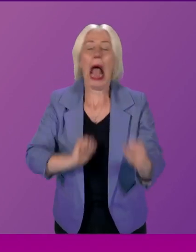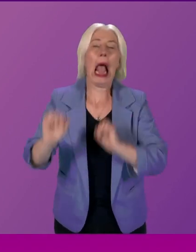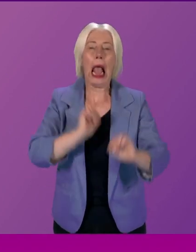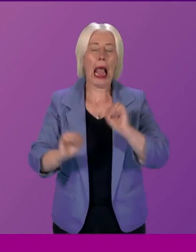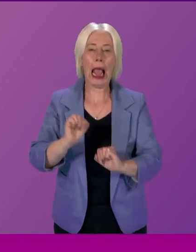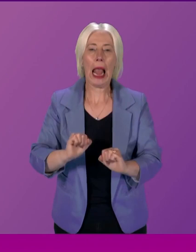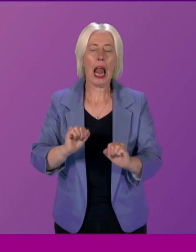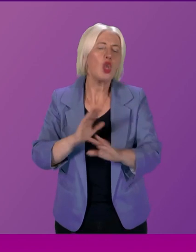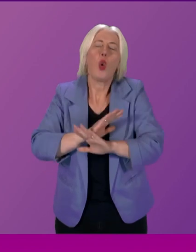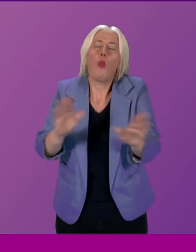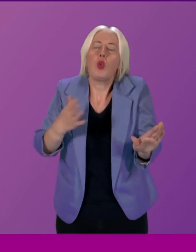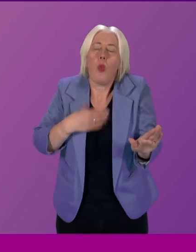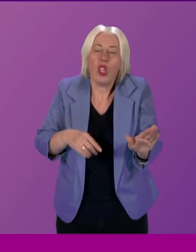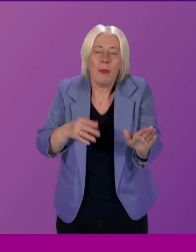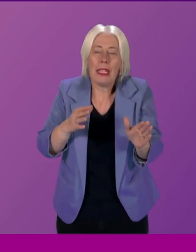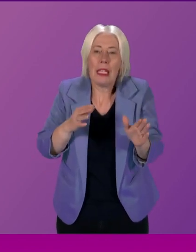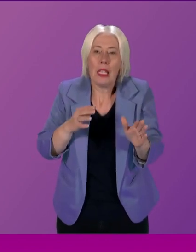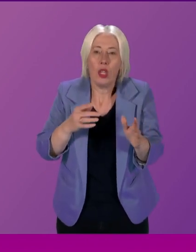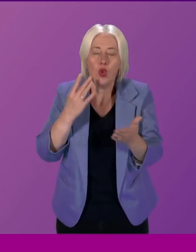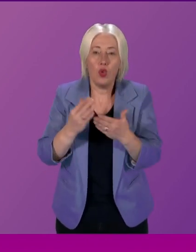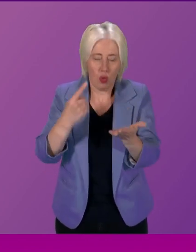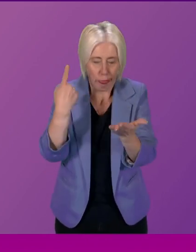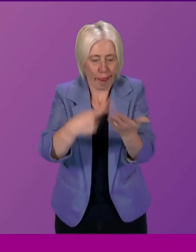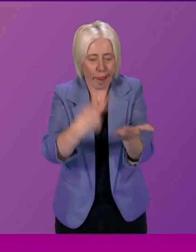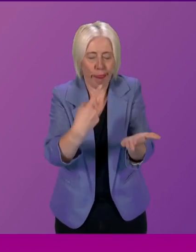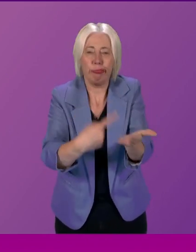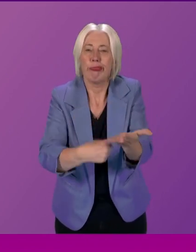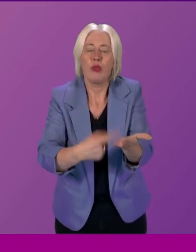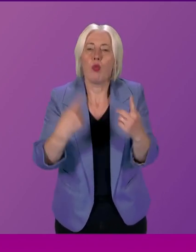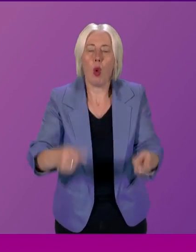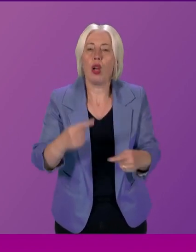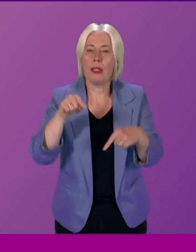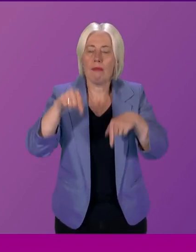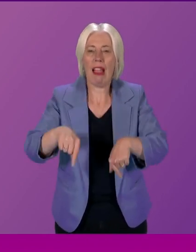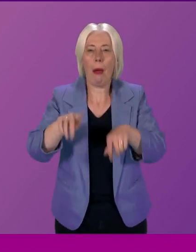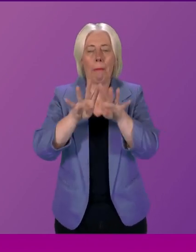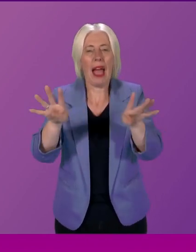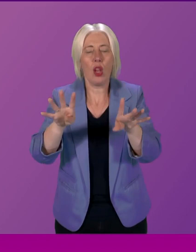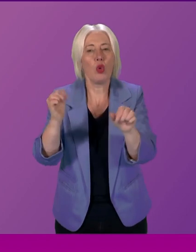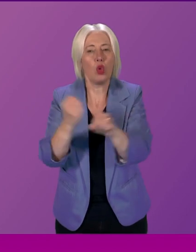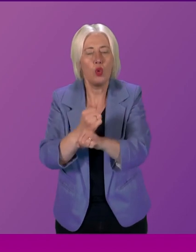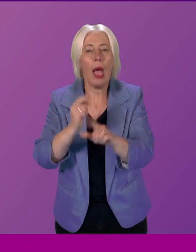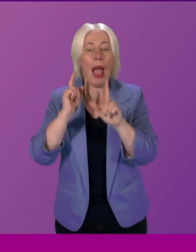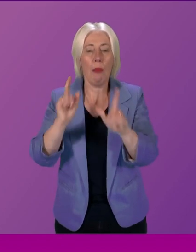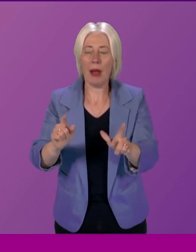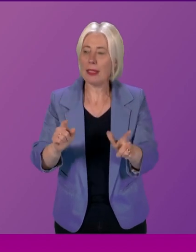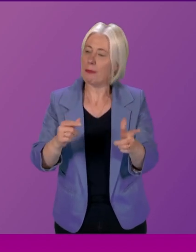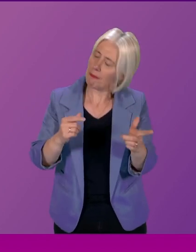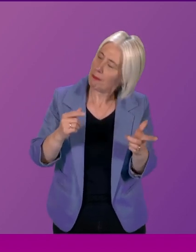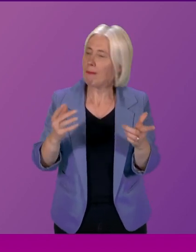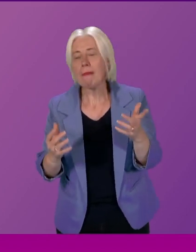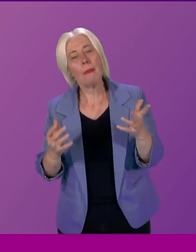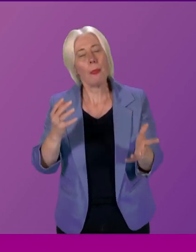too prescriptive and all of that. But I want really, in my final moments, just to try and, as someone who you can, I think, might